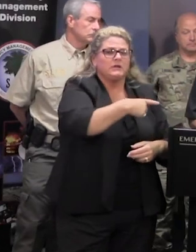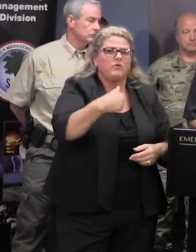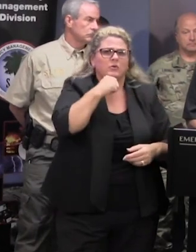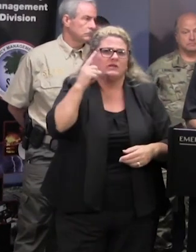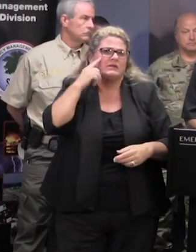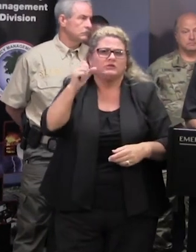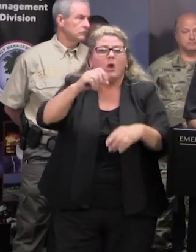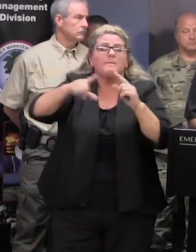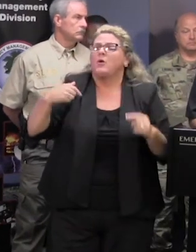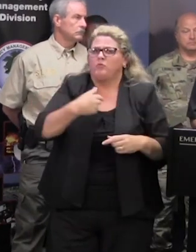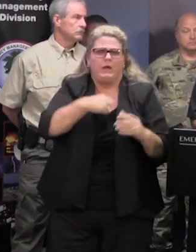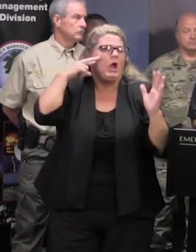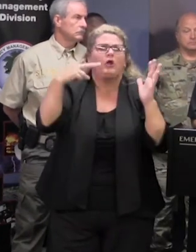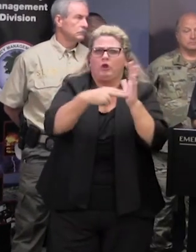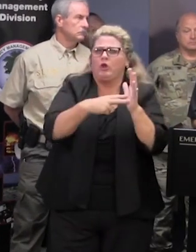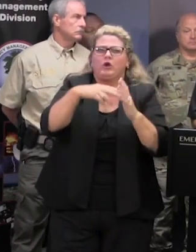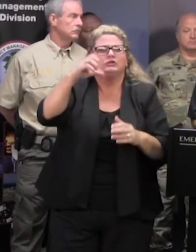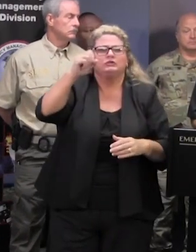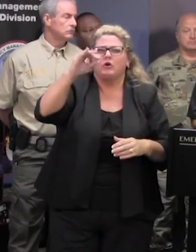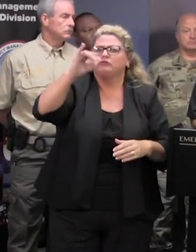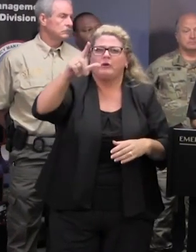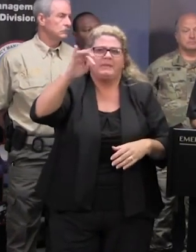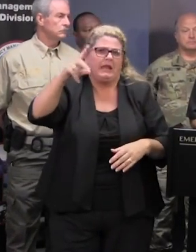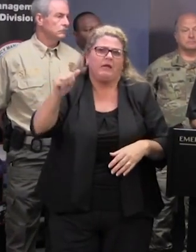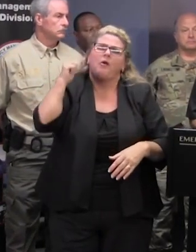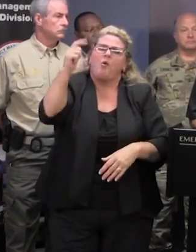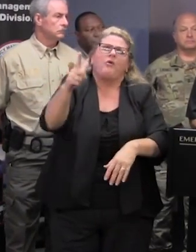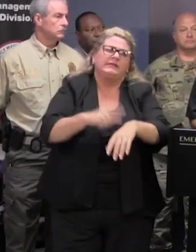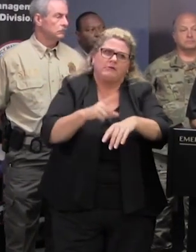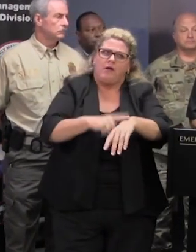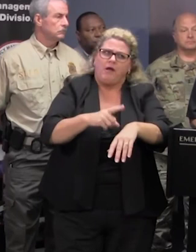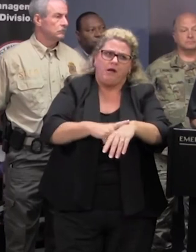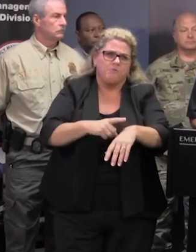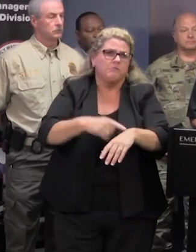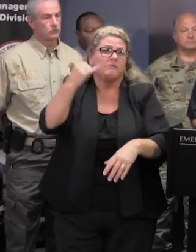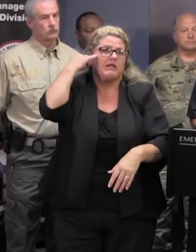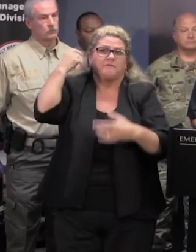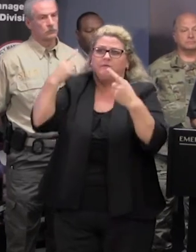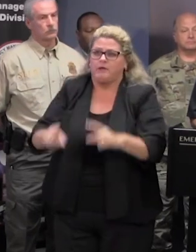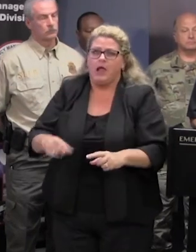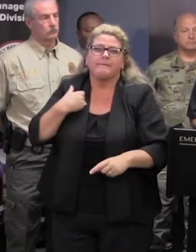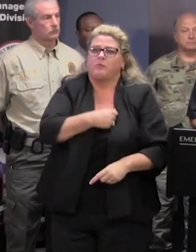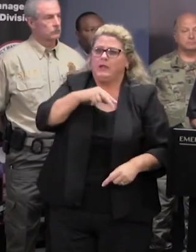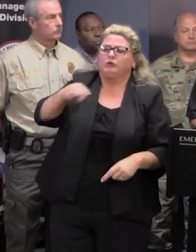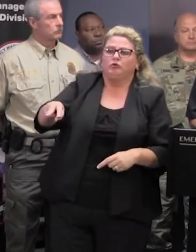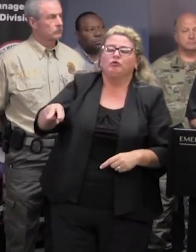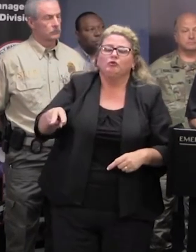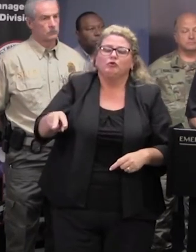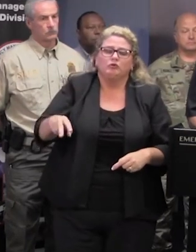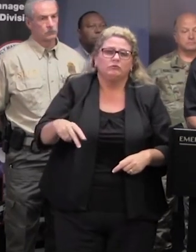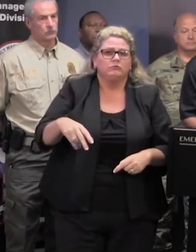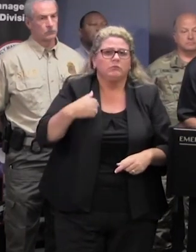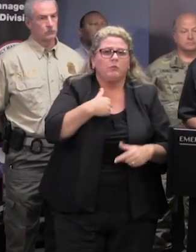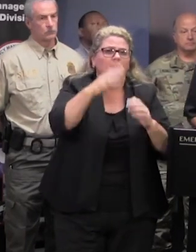but we actively monitor that all the time and uh you know certainly if we got something and it came in that way is is that you know we'd we'd action it if